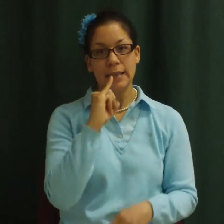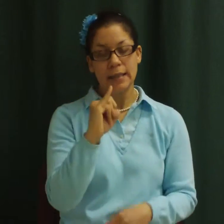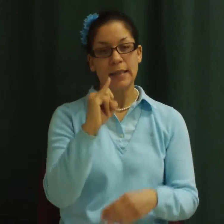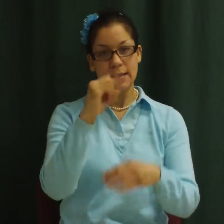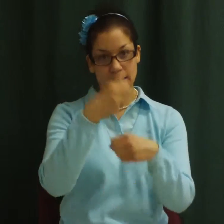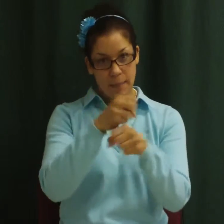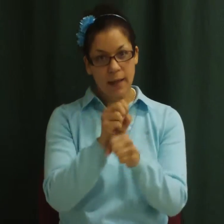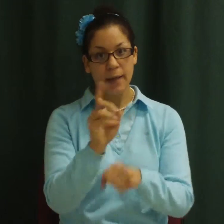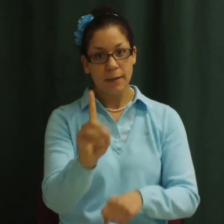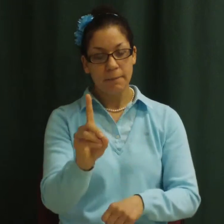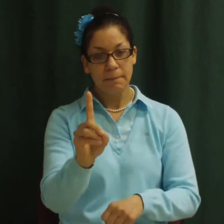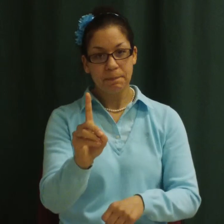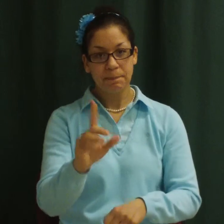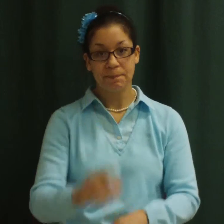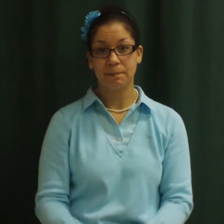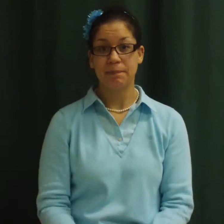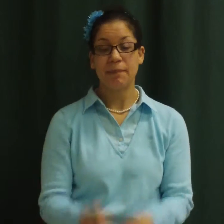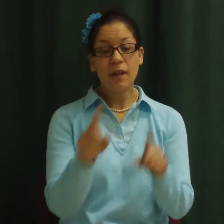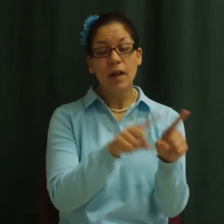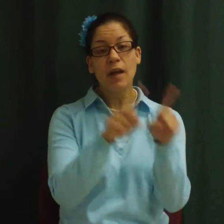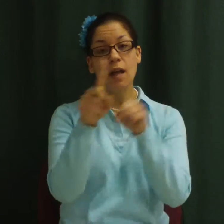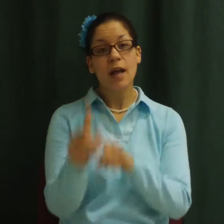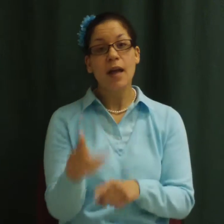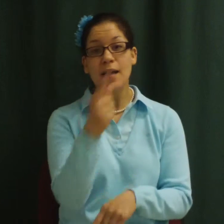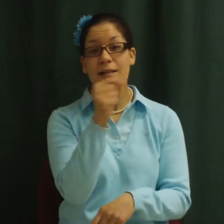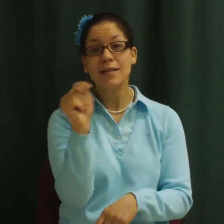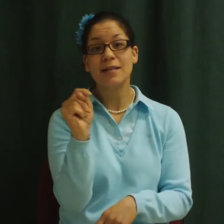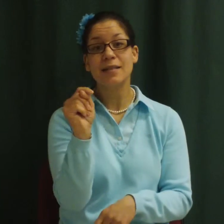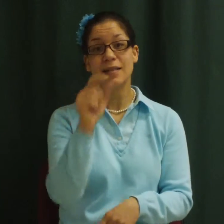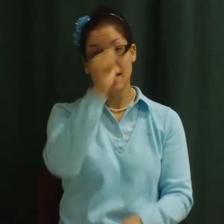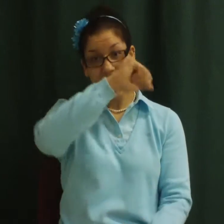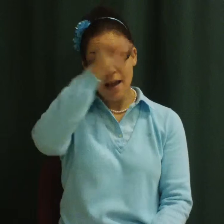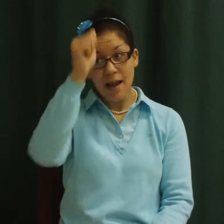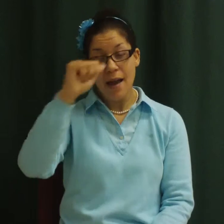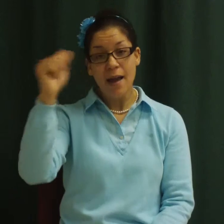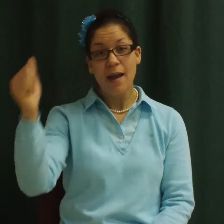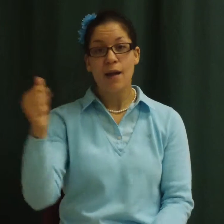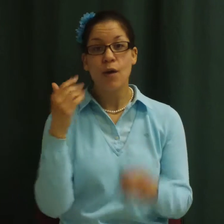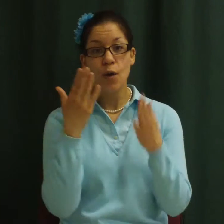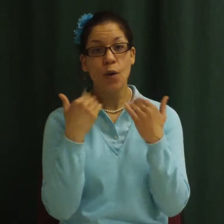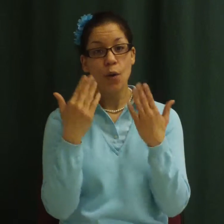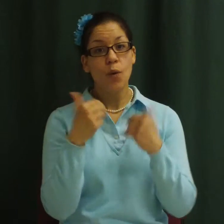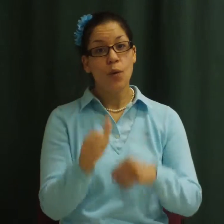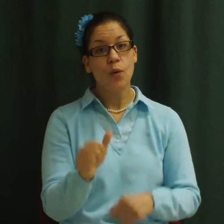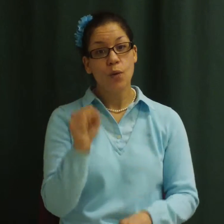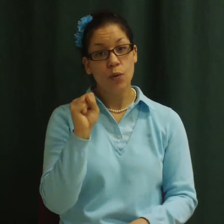As the air cools more, the tiny drops in the cloud stick together.